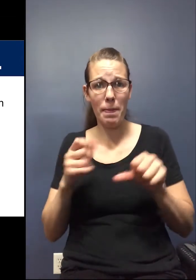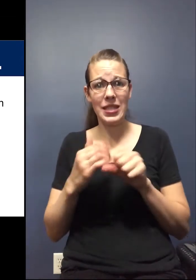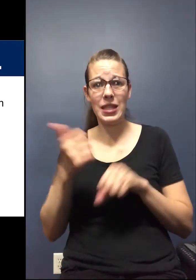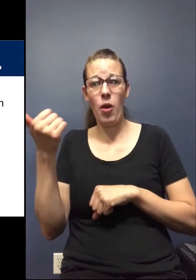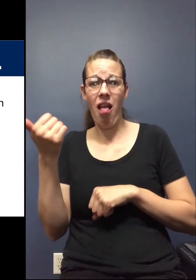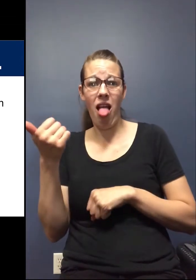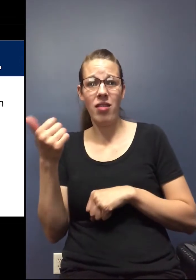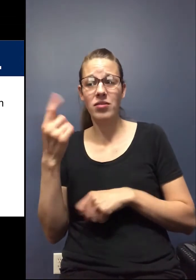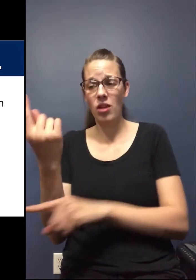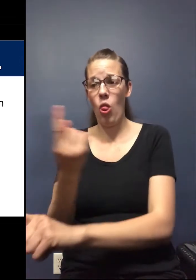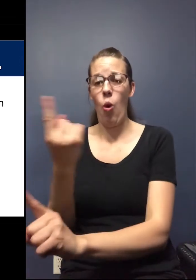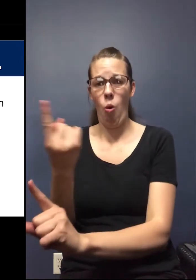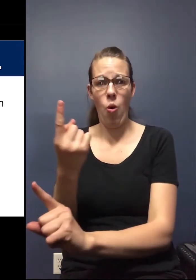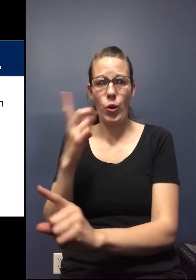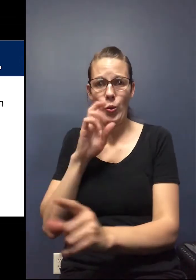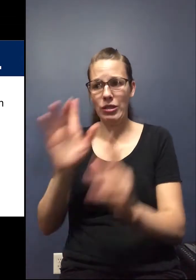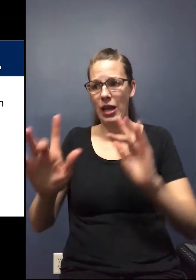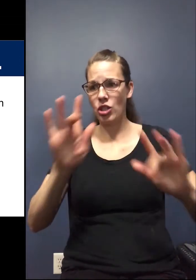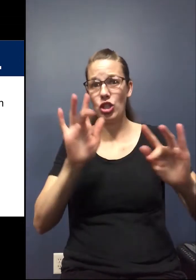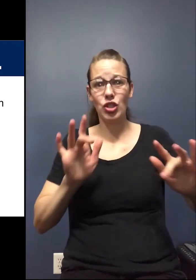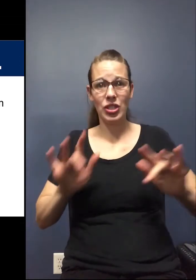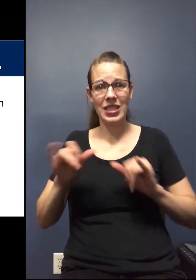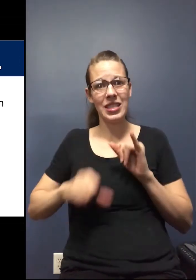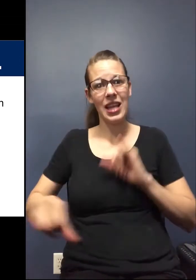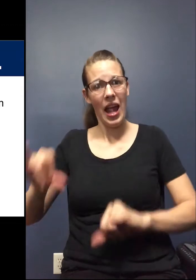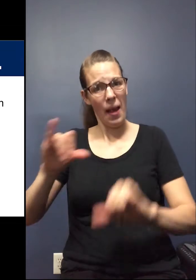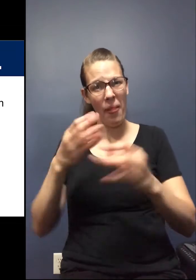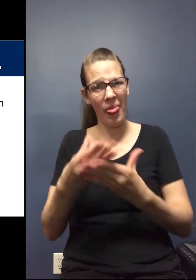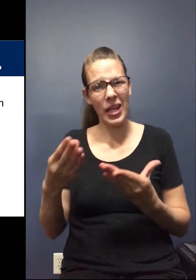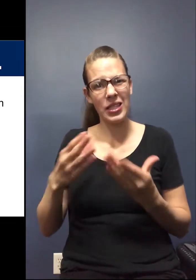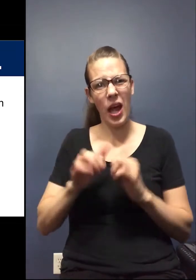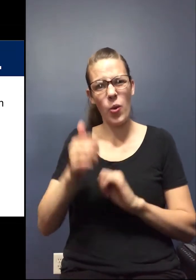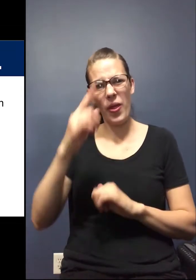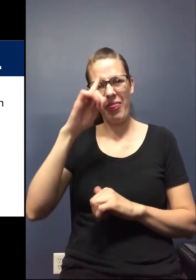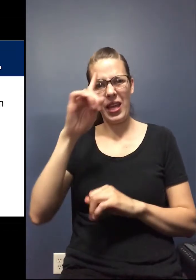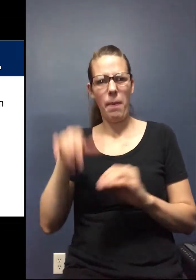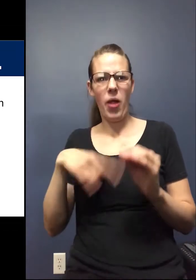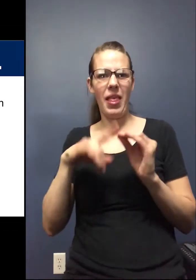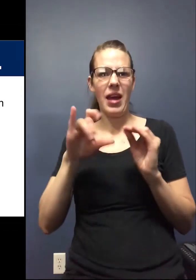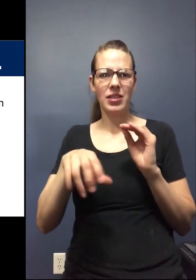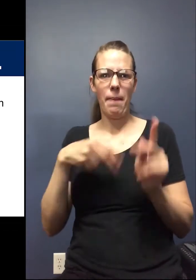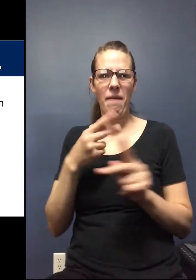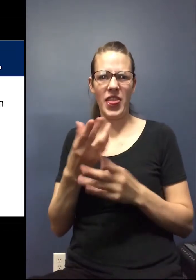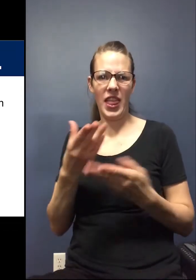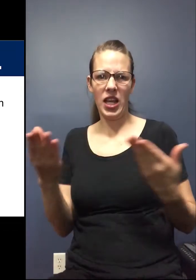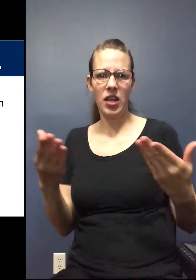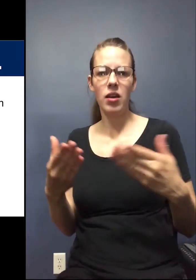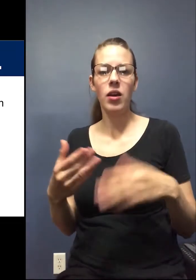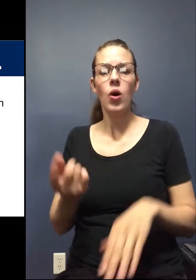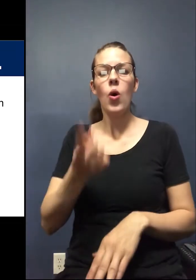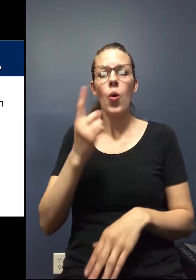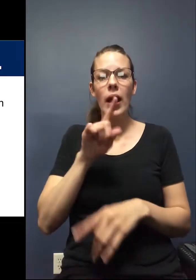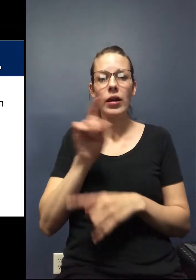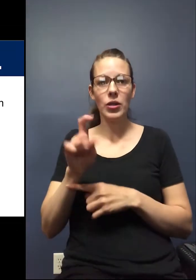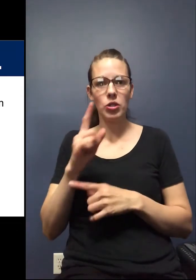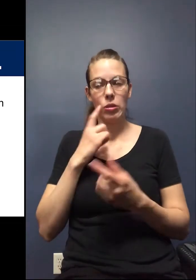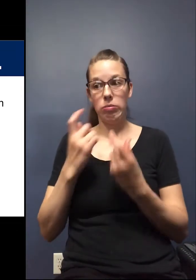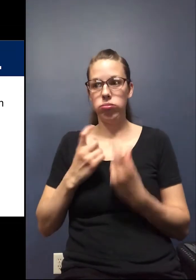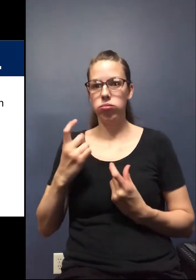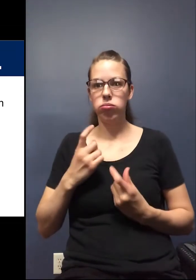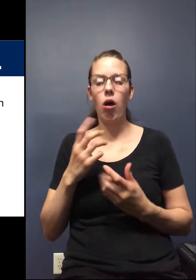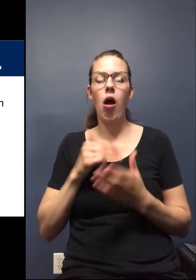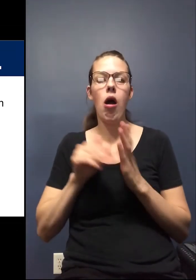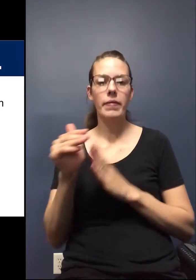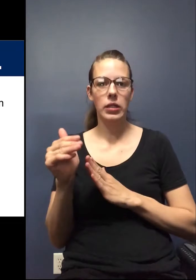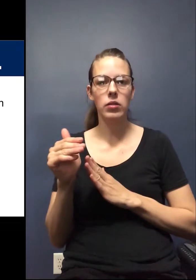be someone else in there by themselves, and we're all touching the same things? How do we think about those types of things? One of the questions that we've been getting